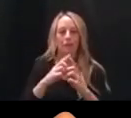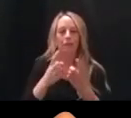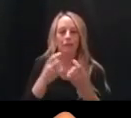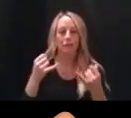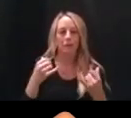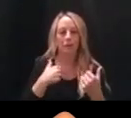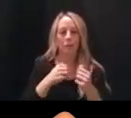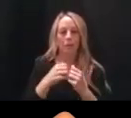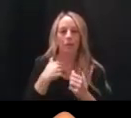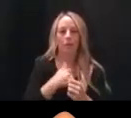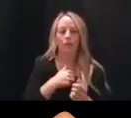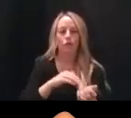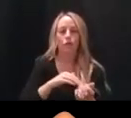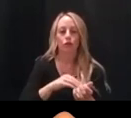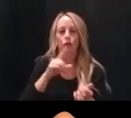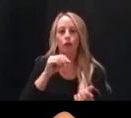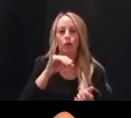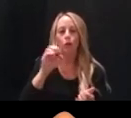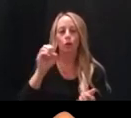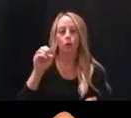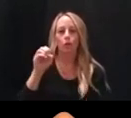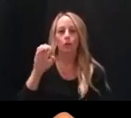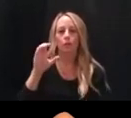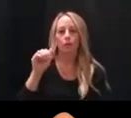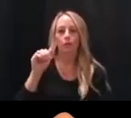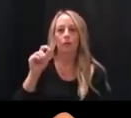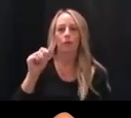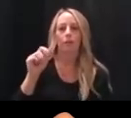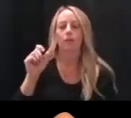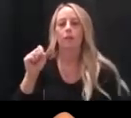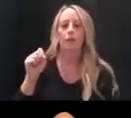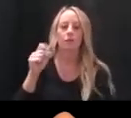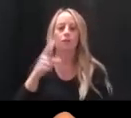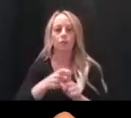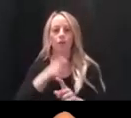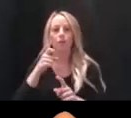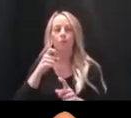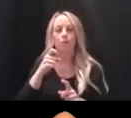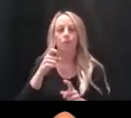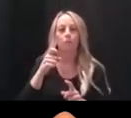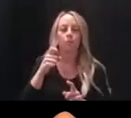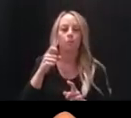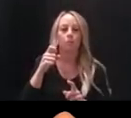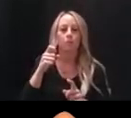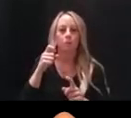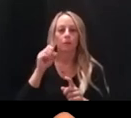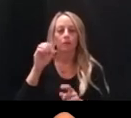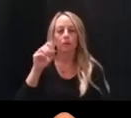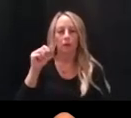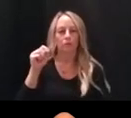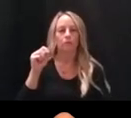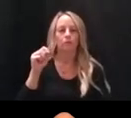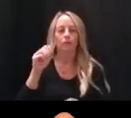us Dr. Louie Kax, the Medical Director of the Scott County Health Department, Ed Rivers, the Director of the Scott County Health Department,